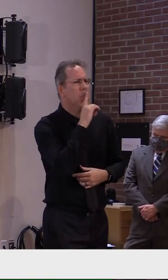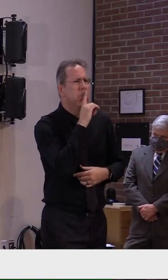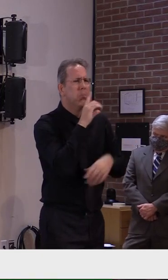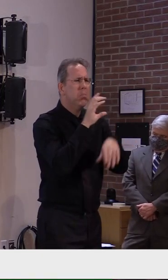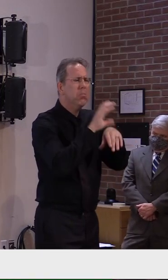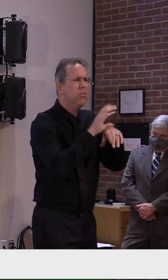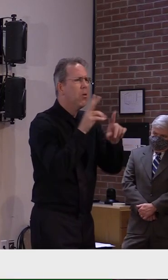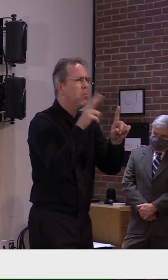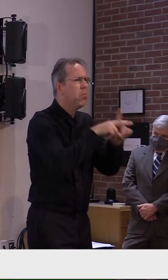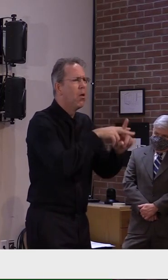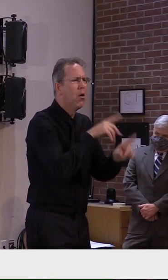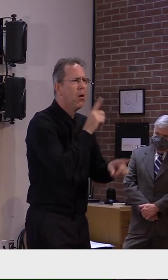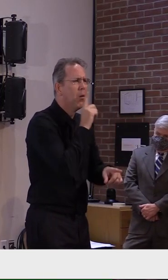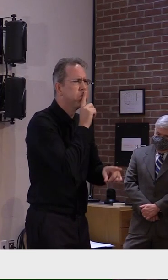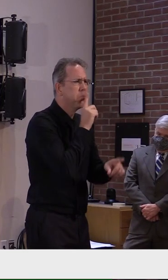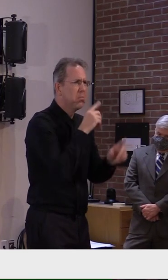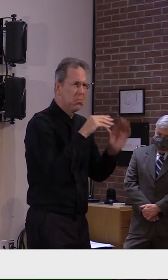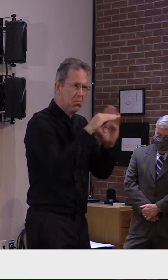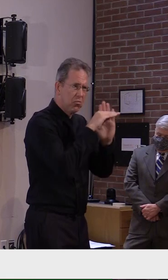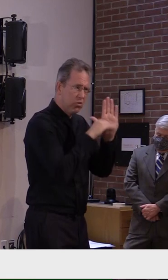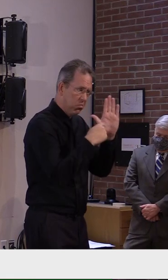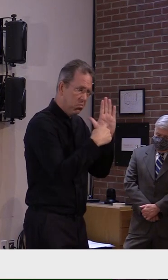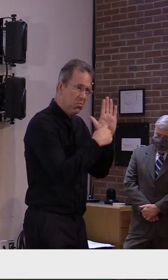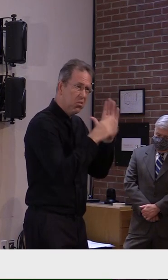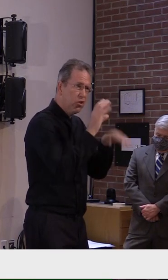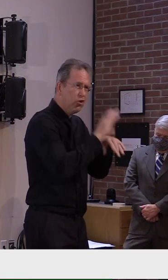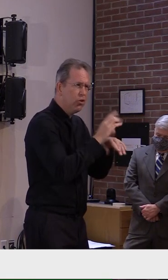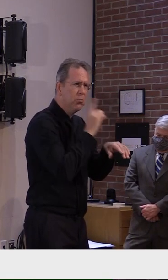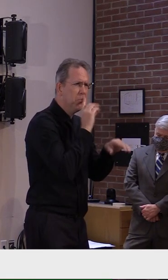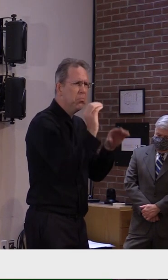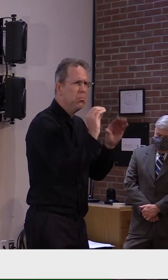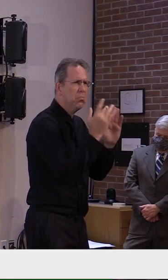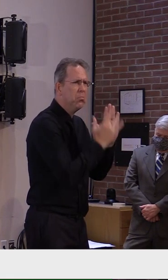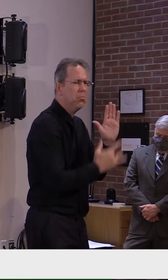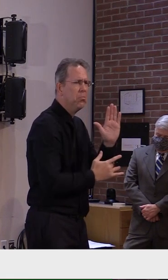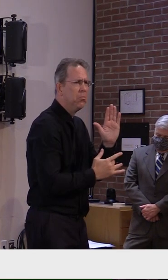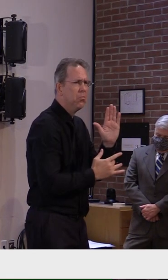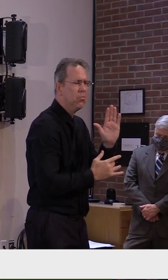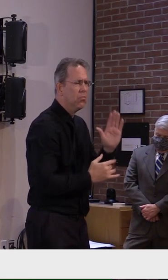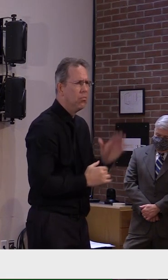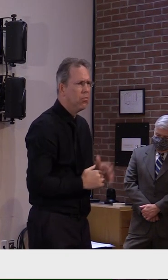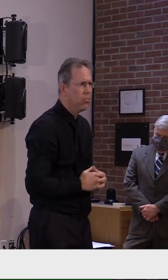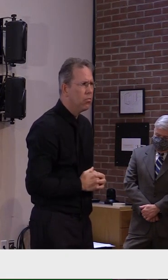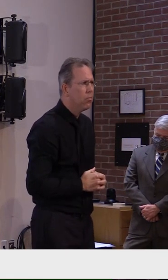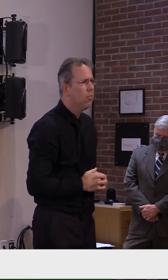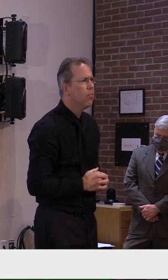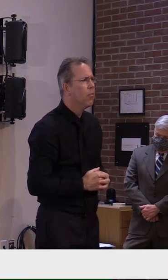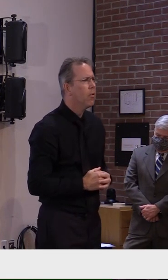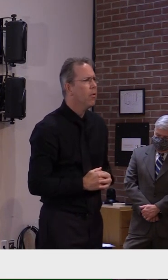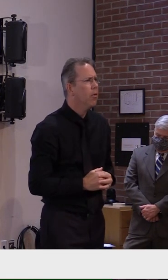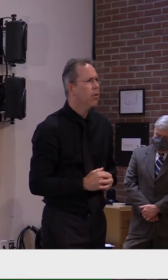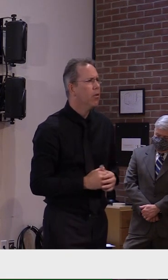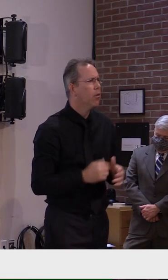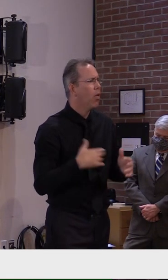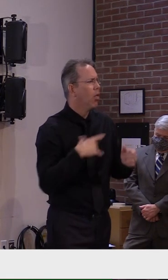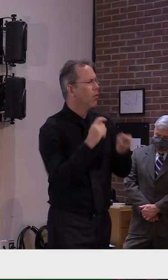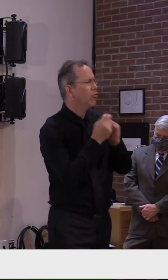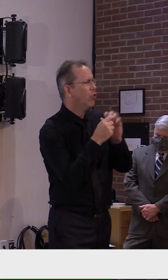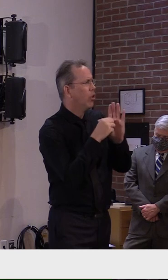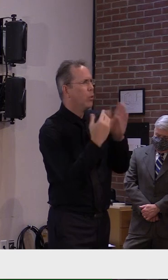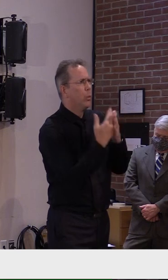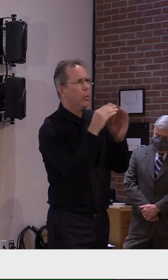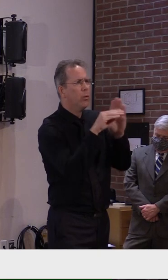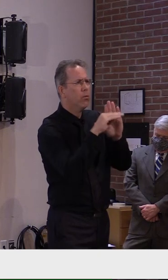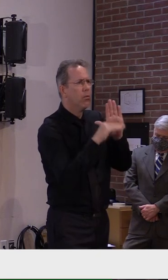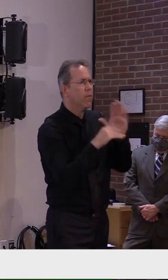I'm sure I can find them, but thank you very much. Um, a second question may not be for you, but it's from a